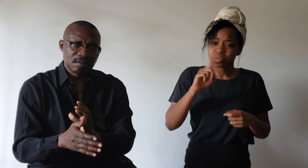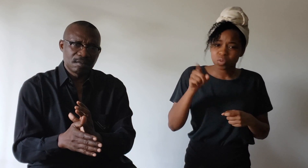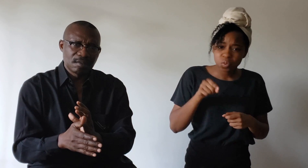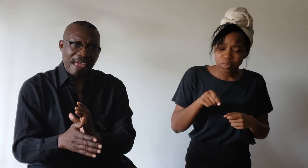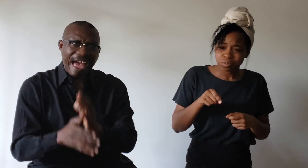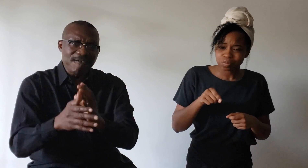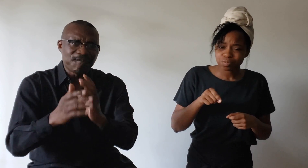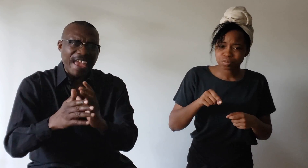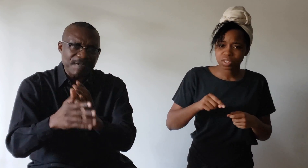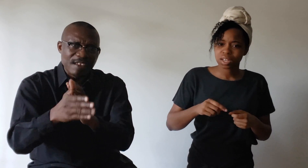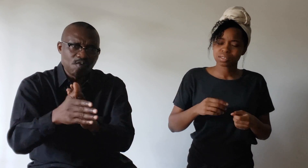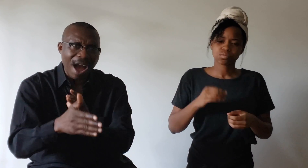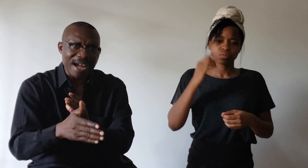Have faith in what?